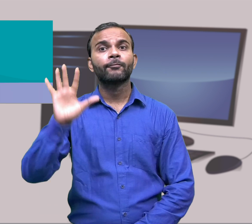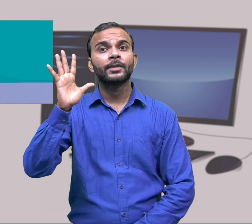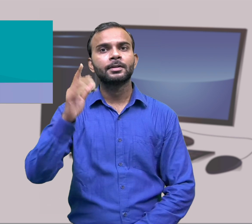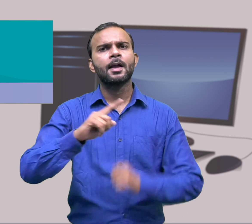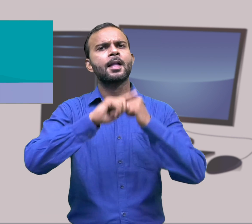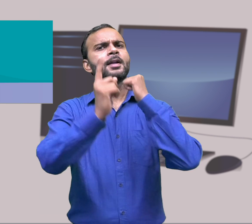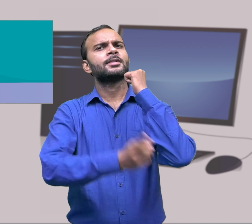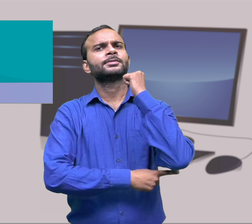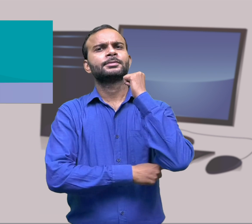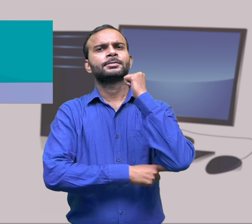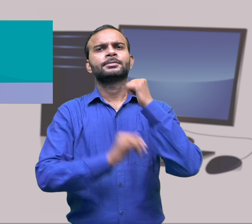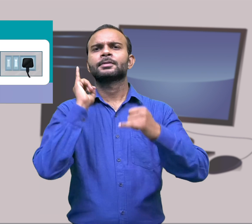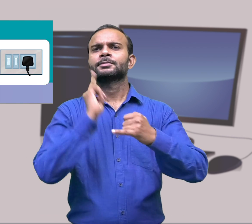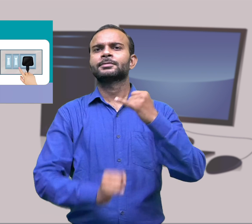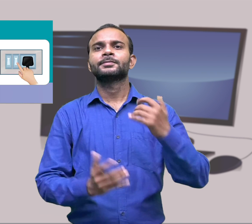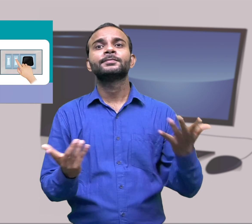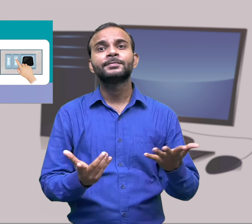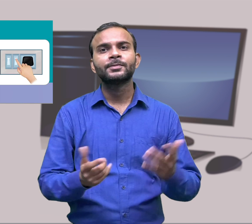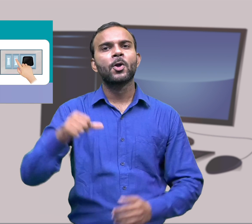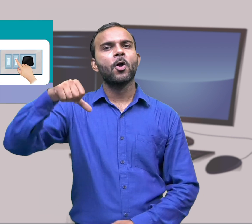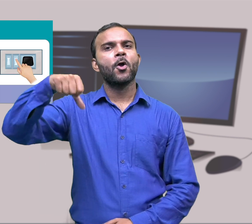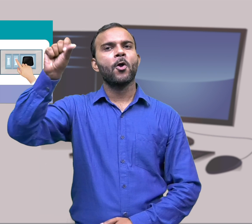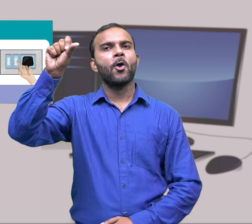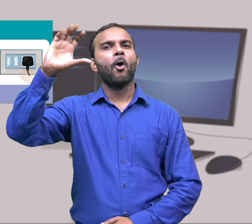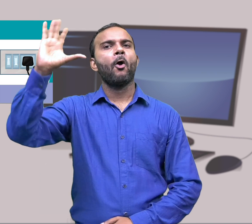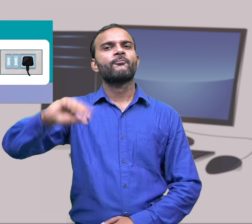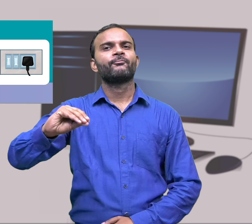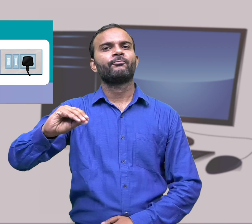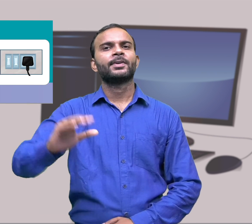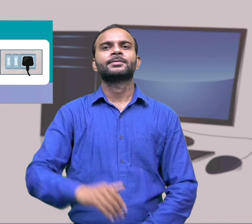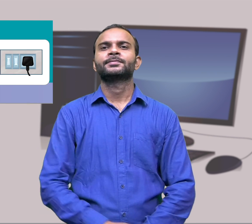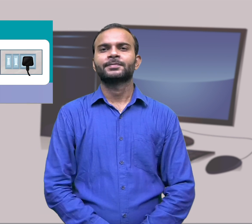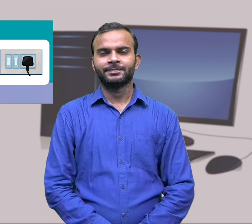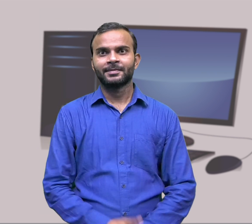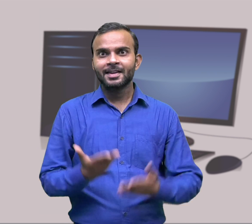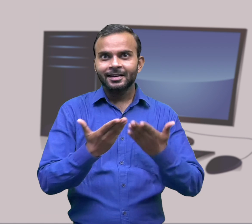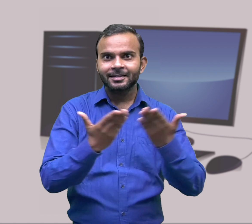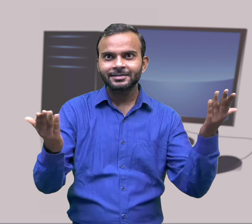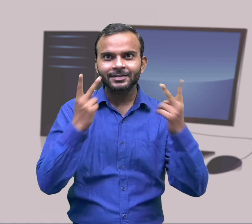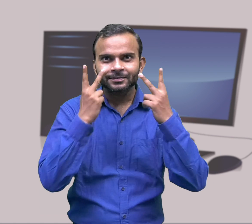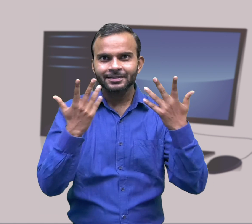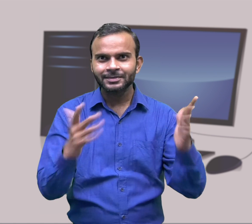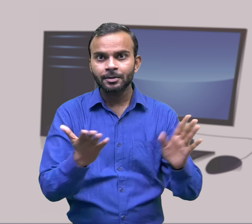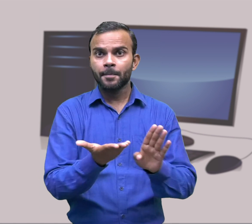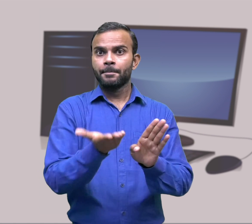Step 5. The last step. Switch off the main power button. Step you see the explanation?